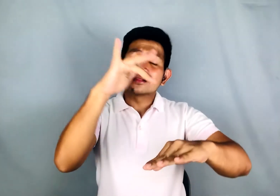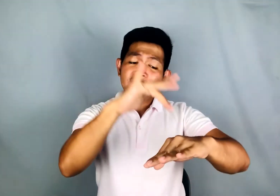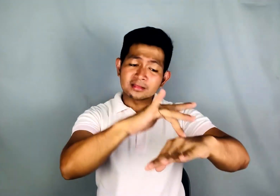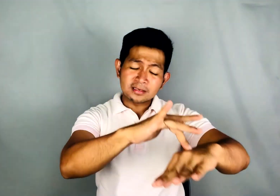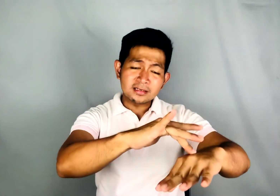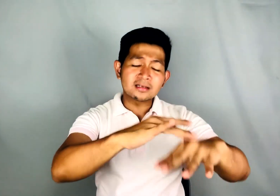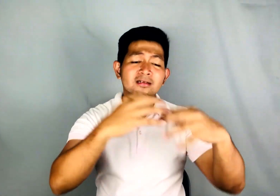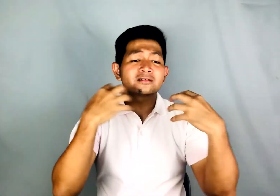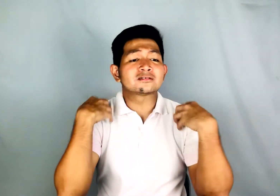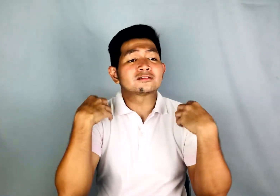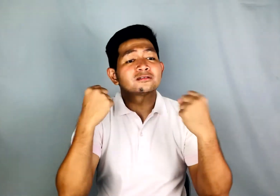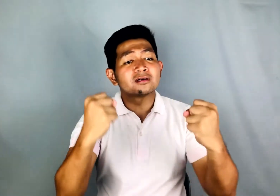land